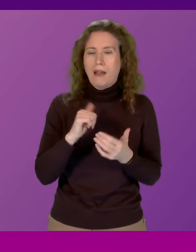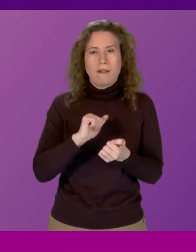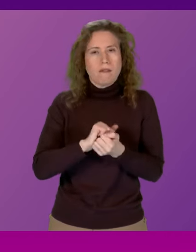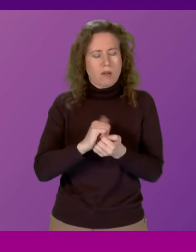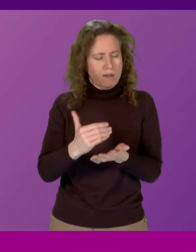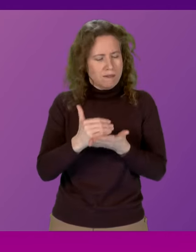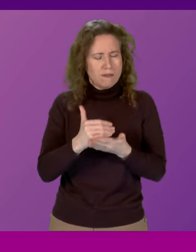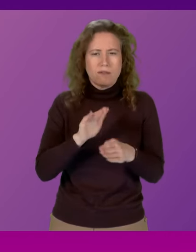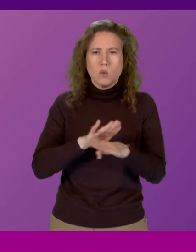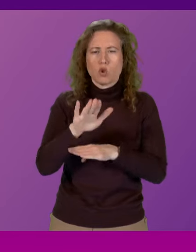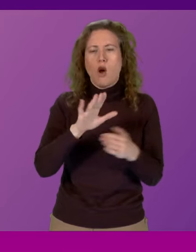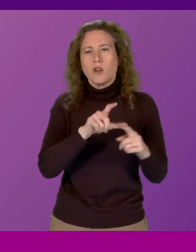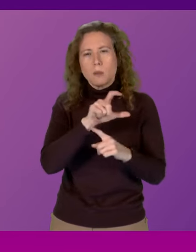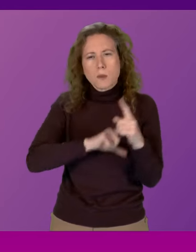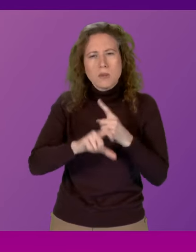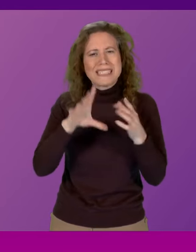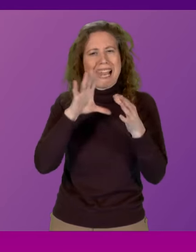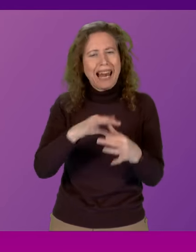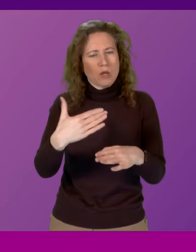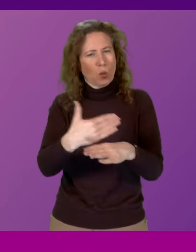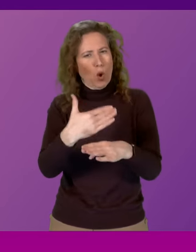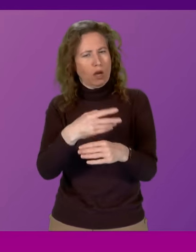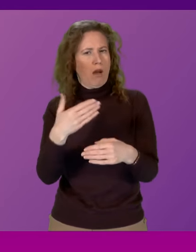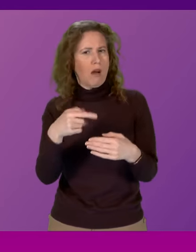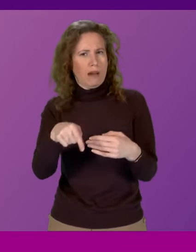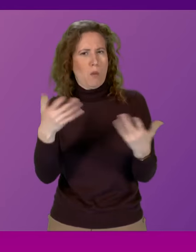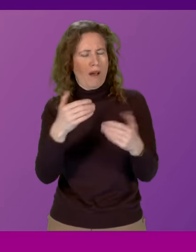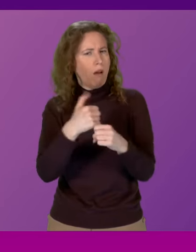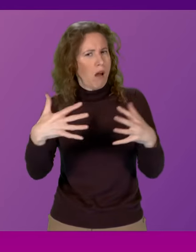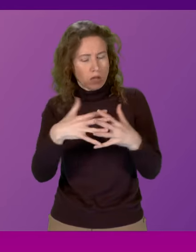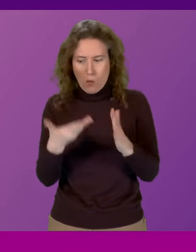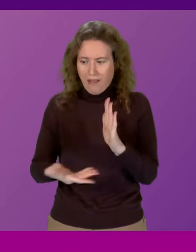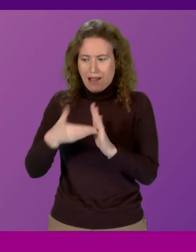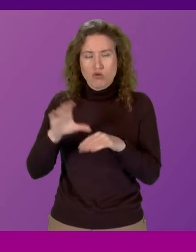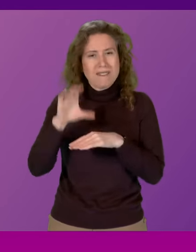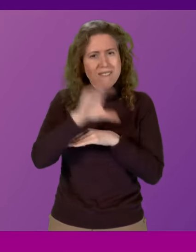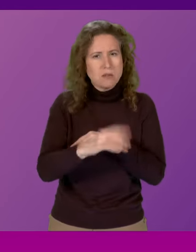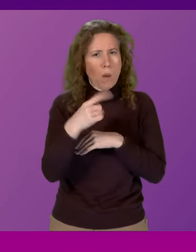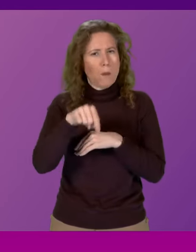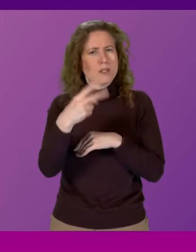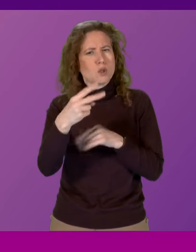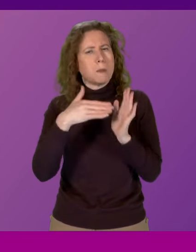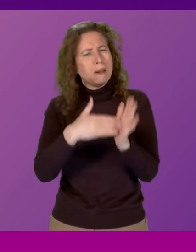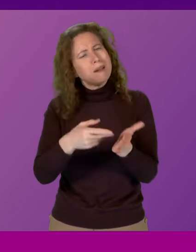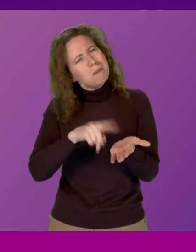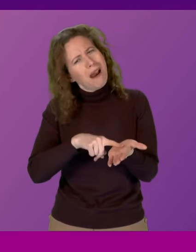of Community Link's workers' posts in Glasgow with an additional investment of £1.2 million.